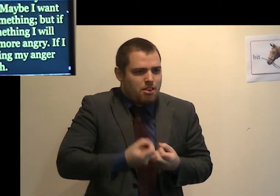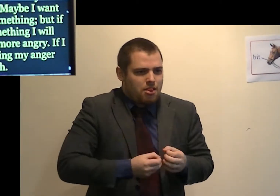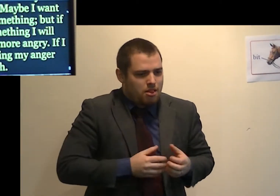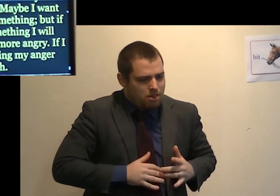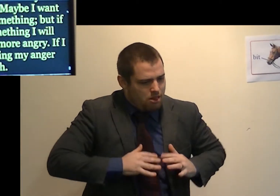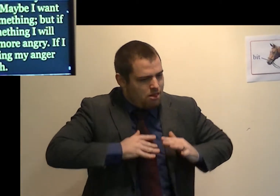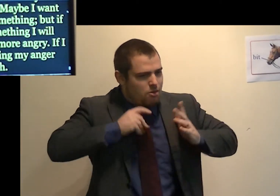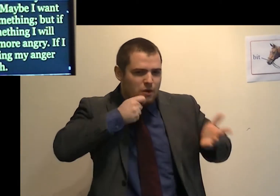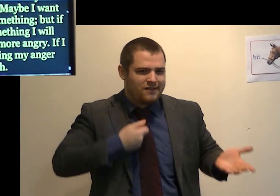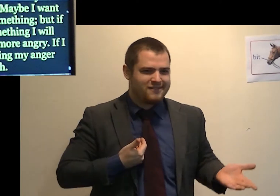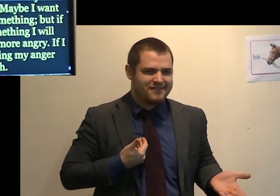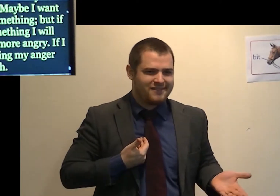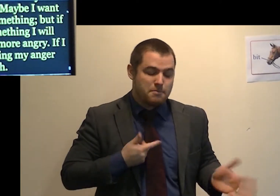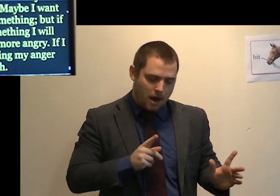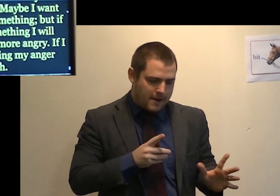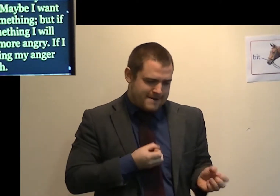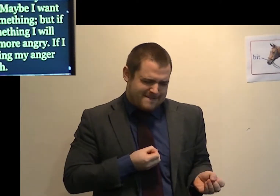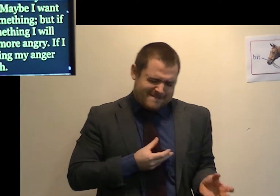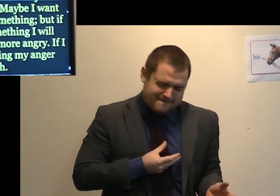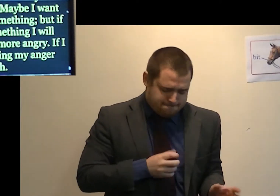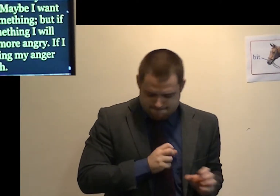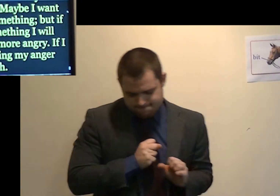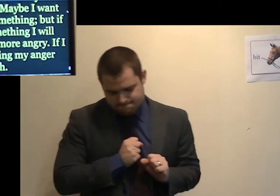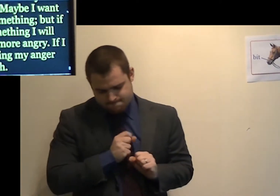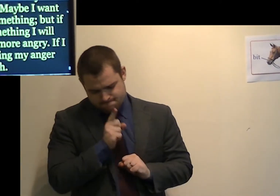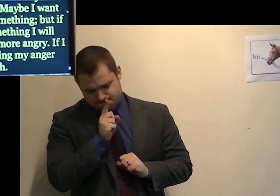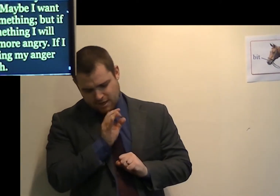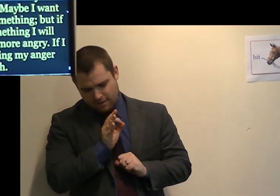If I say nothing, my anger will finish.